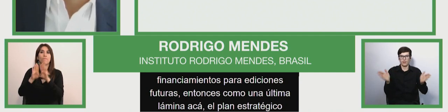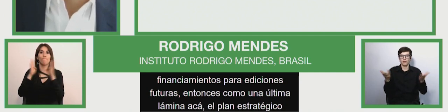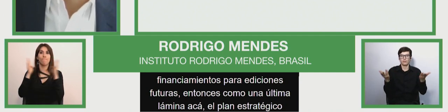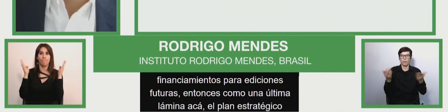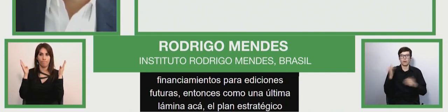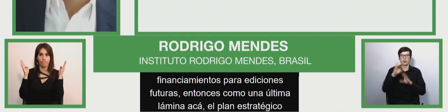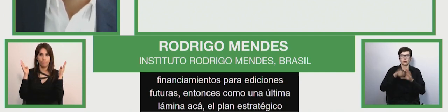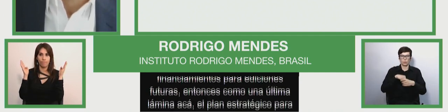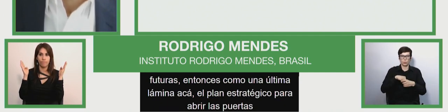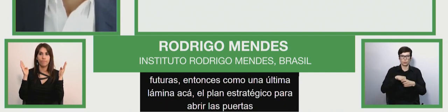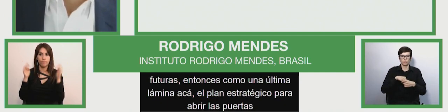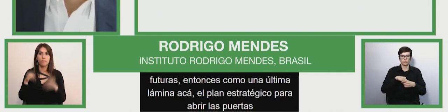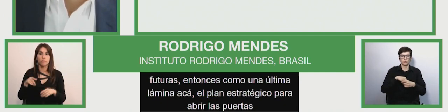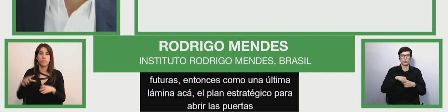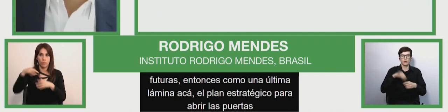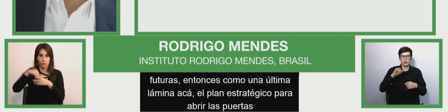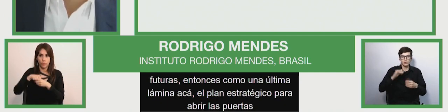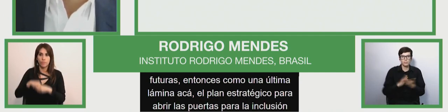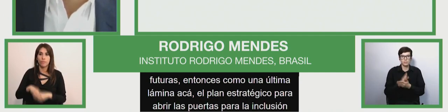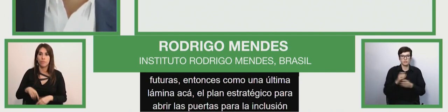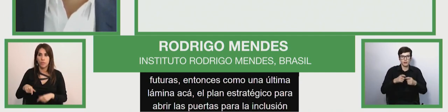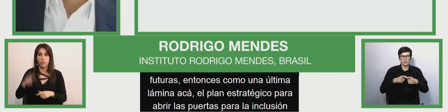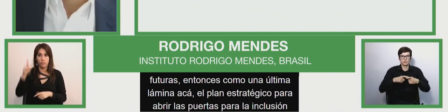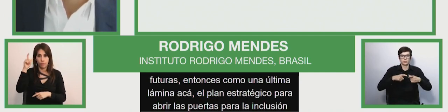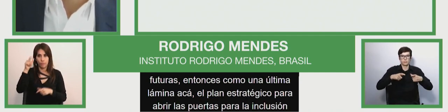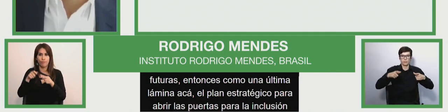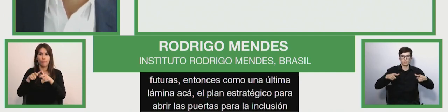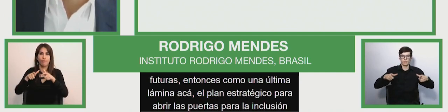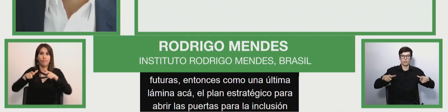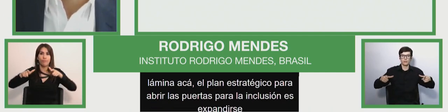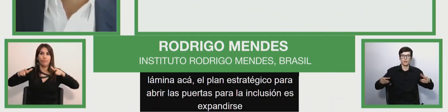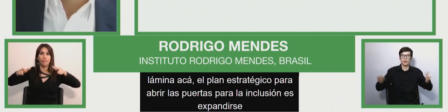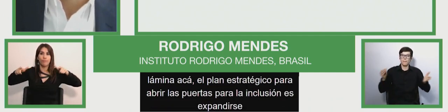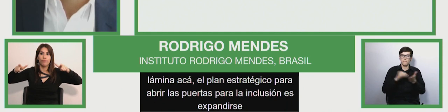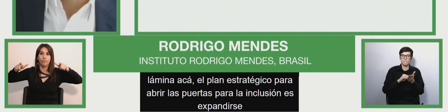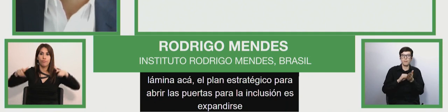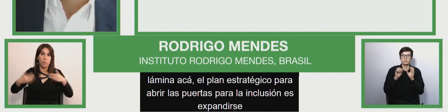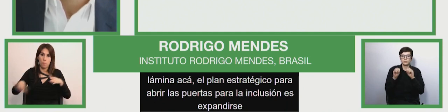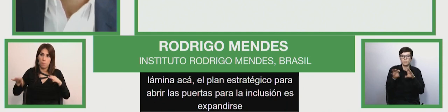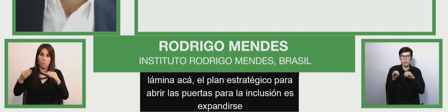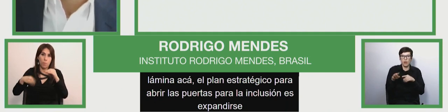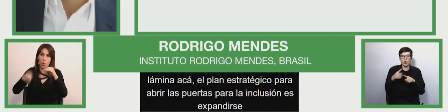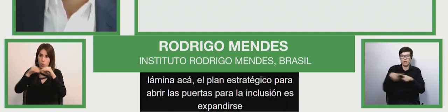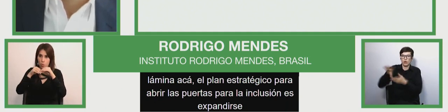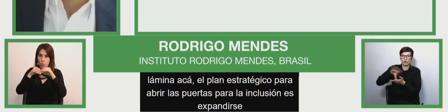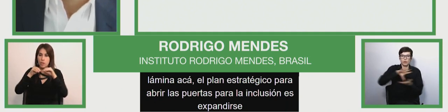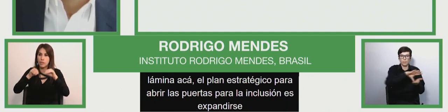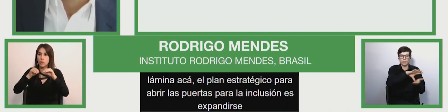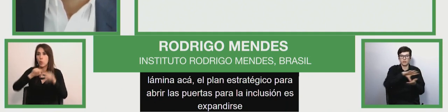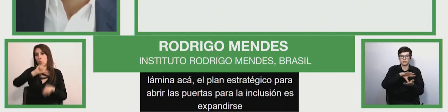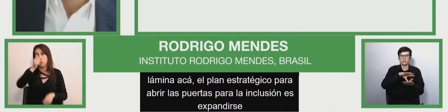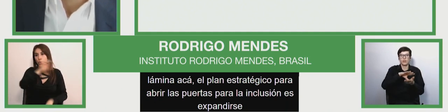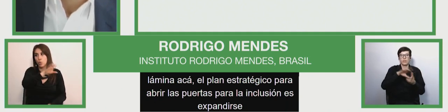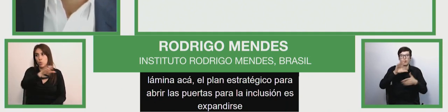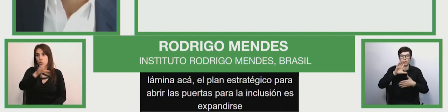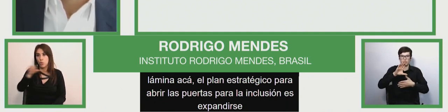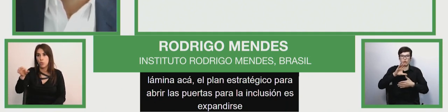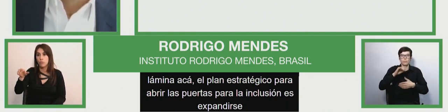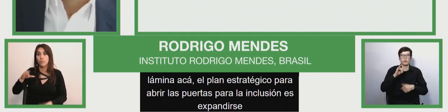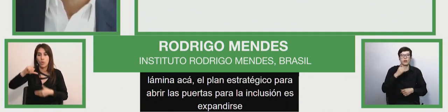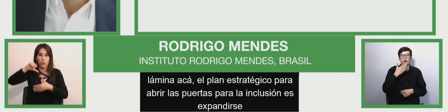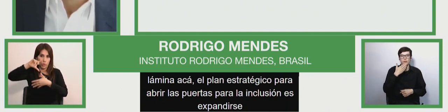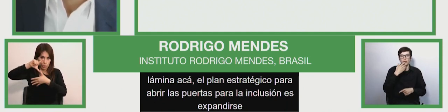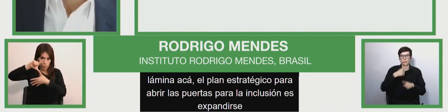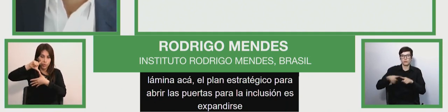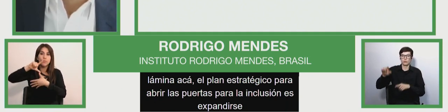the strategic plan of Open Doors to Inclusion defined two priorities. The first